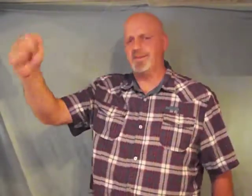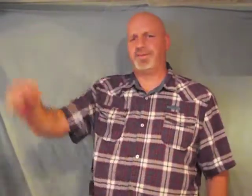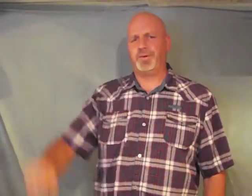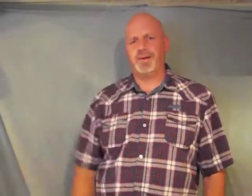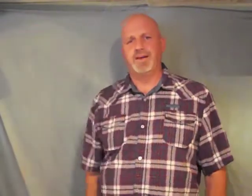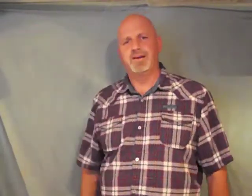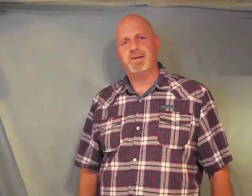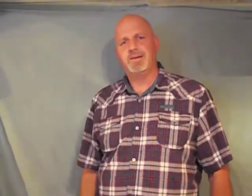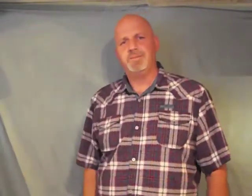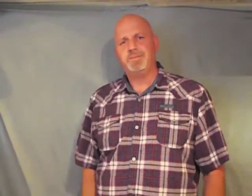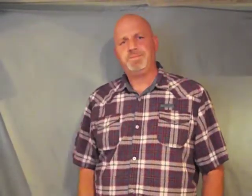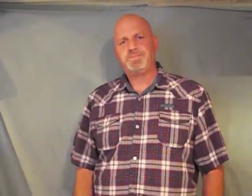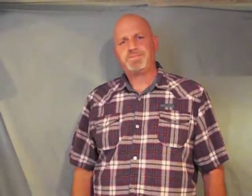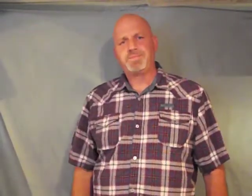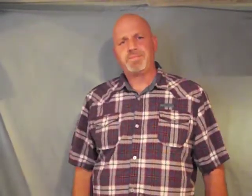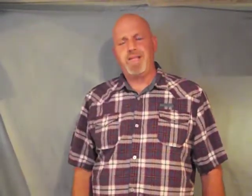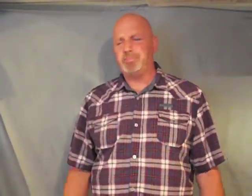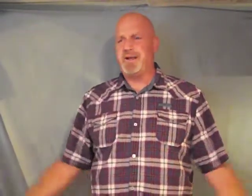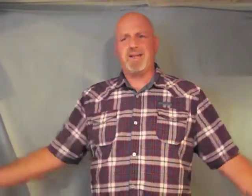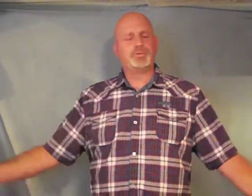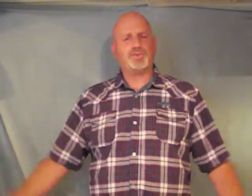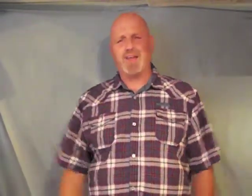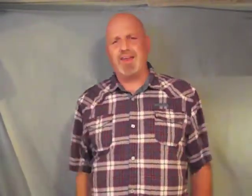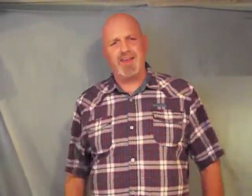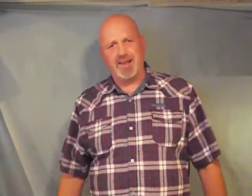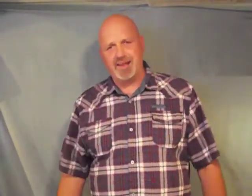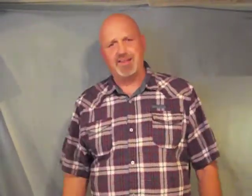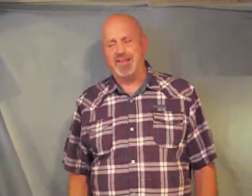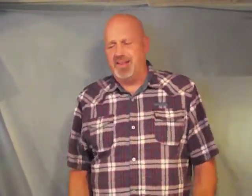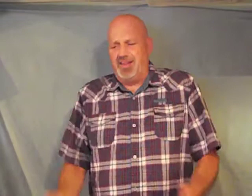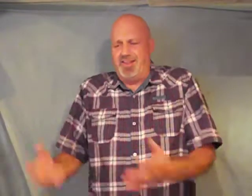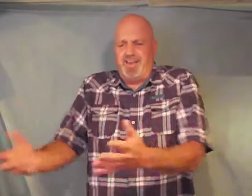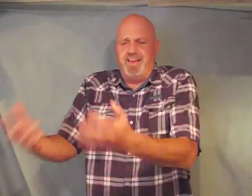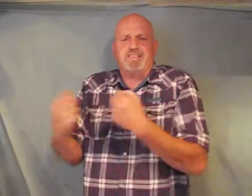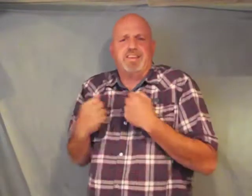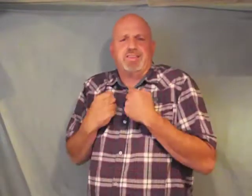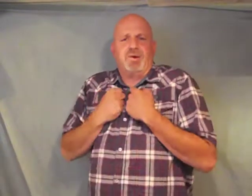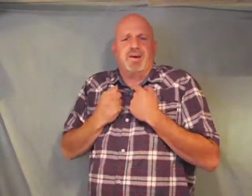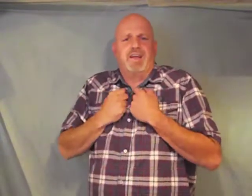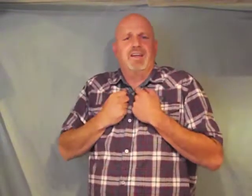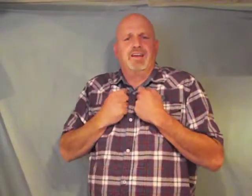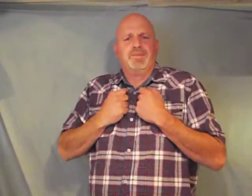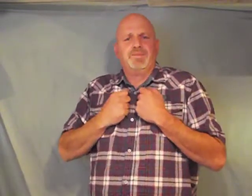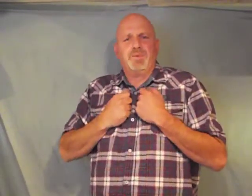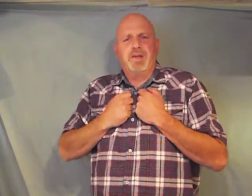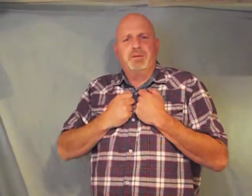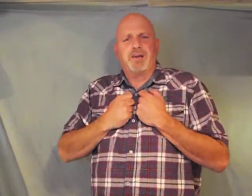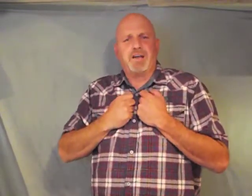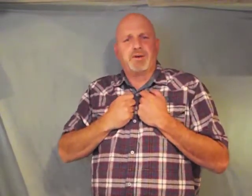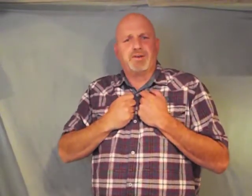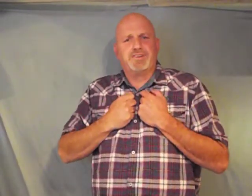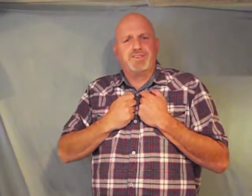authority everybody keeps forgetting they get they get the authority when they become a Christian